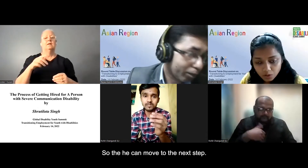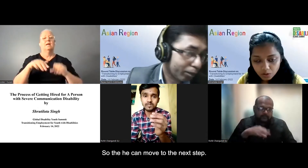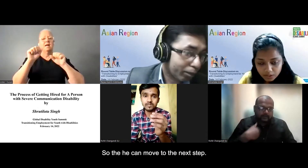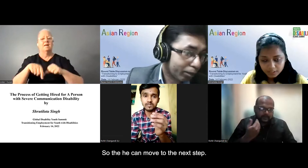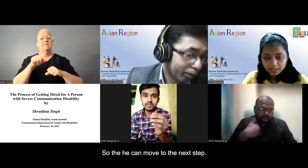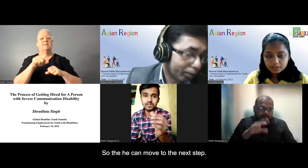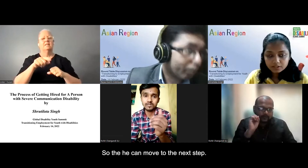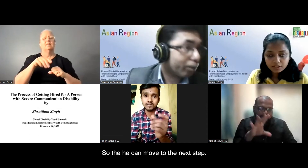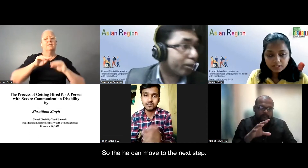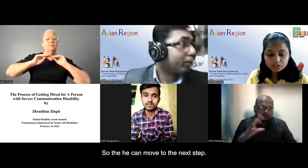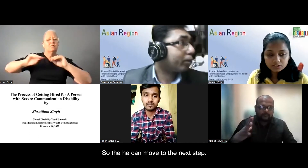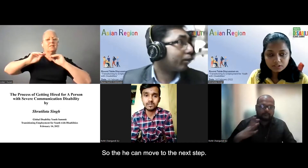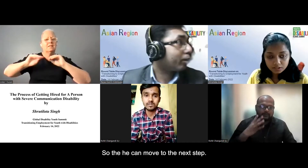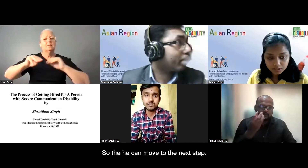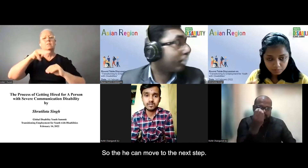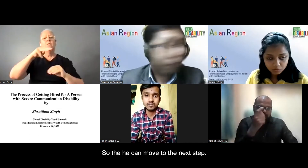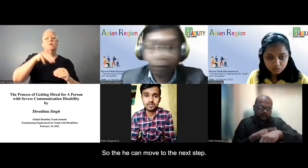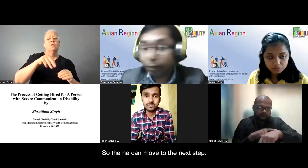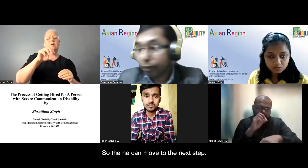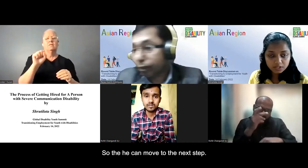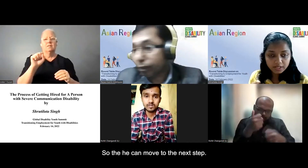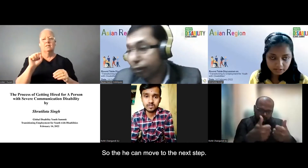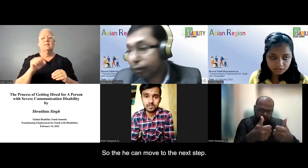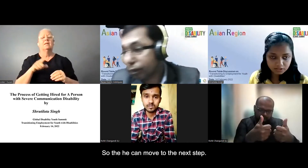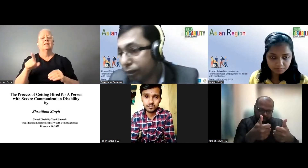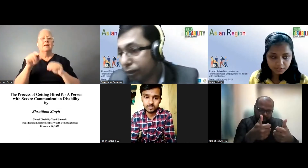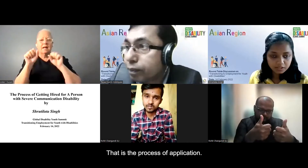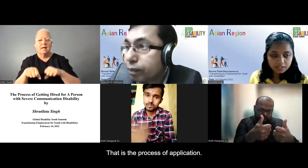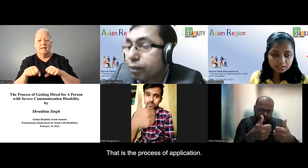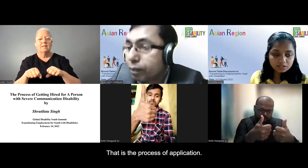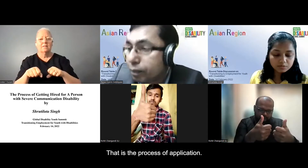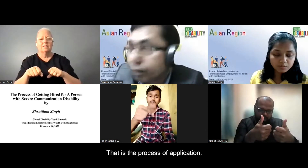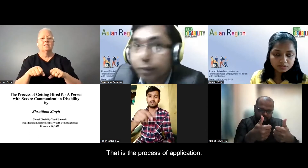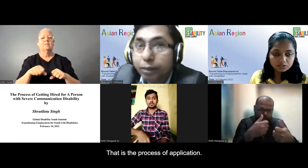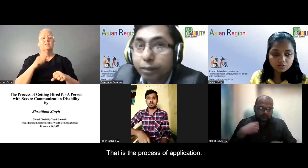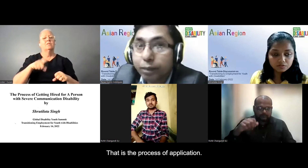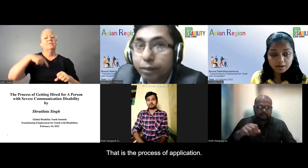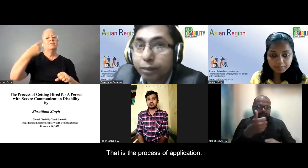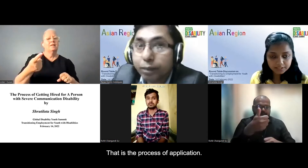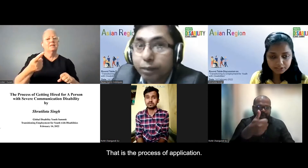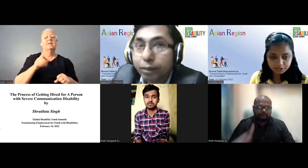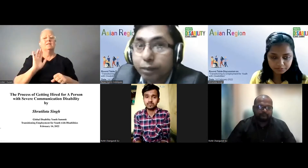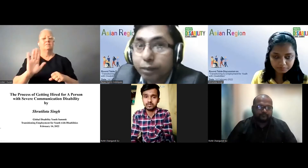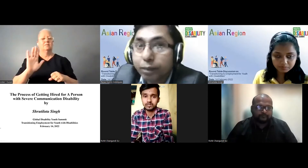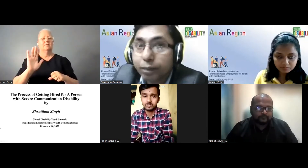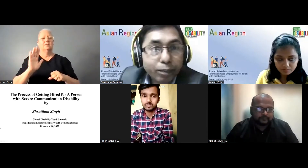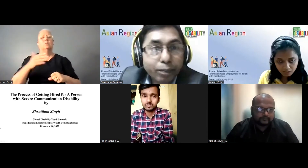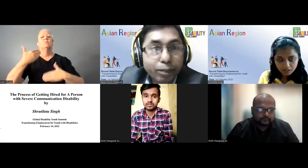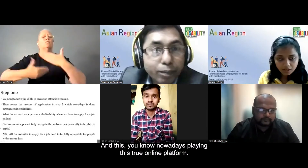here, the next step, he can move to the next step. That is the process of application.